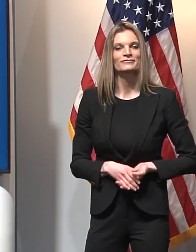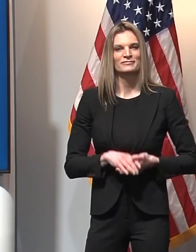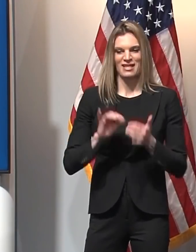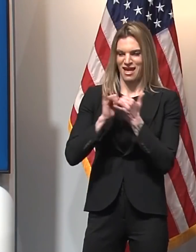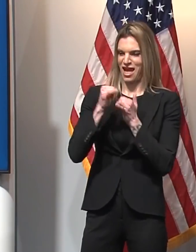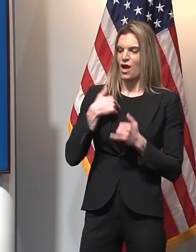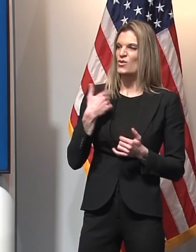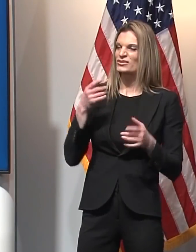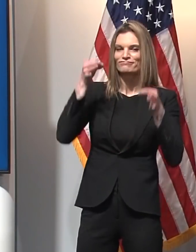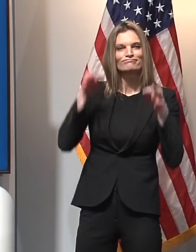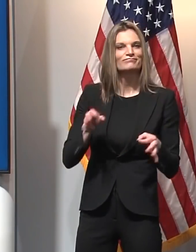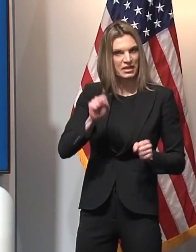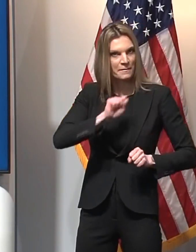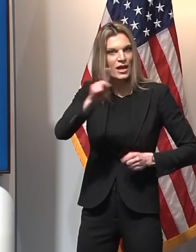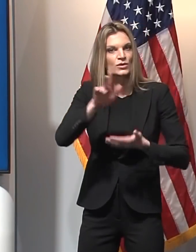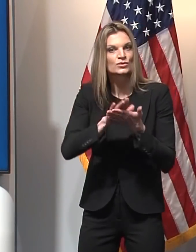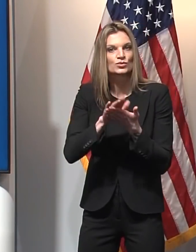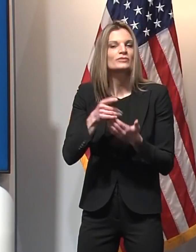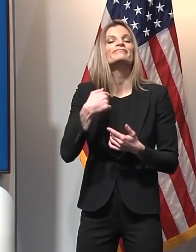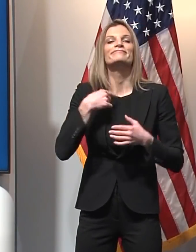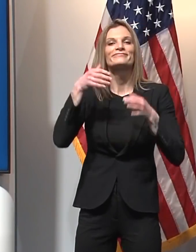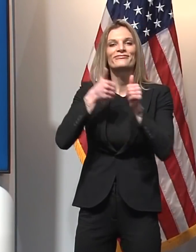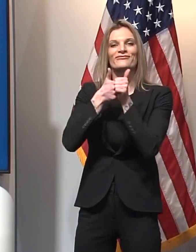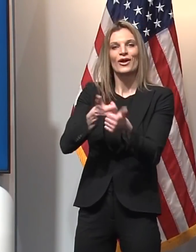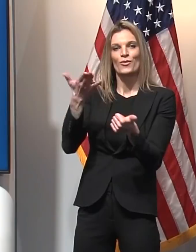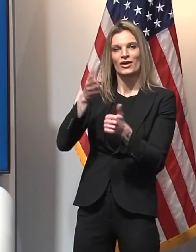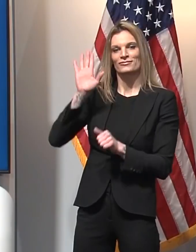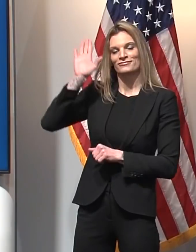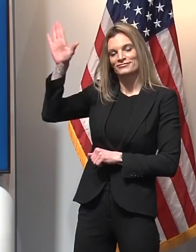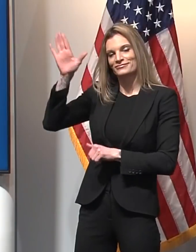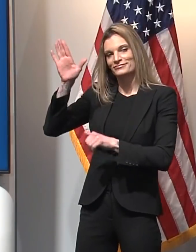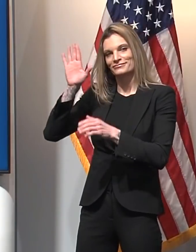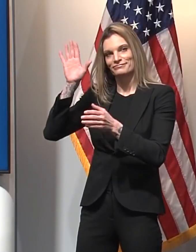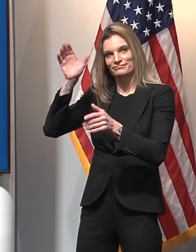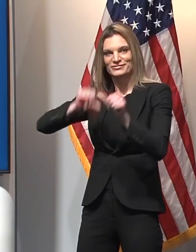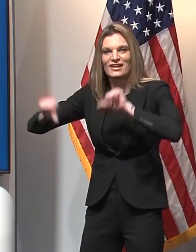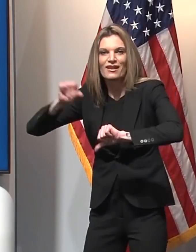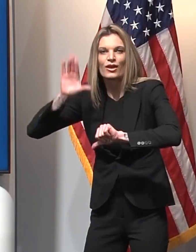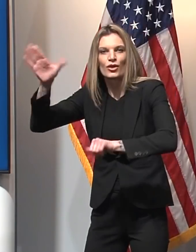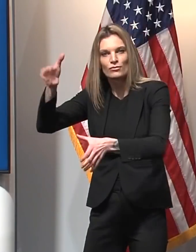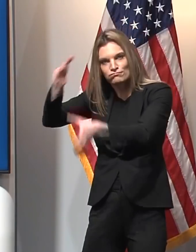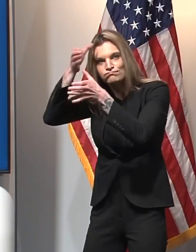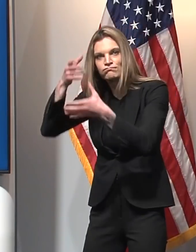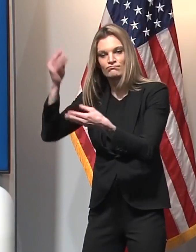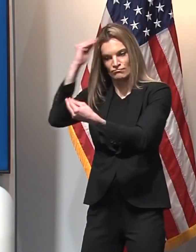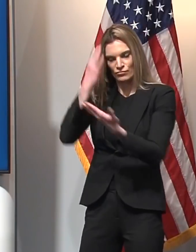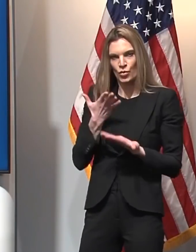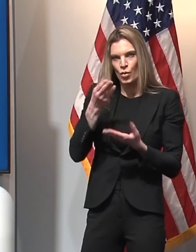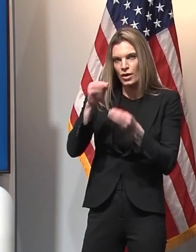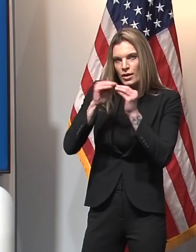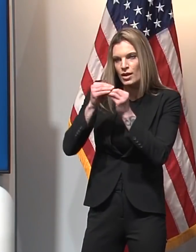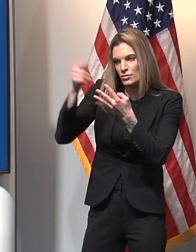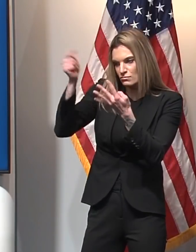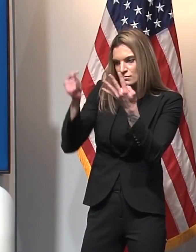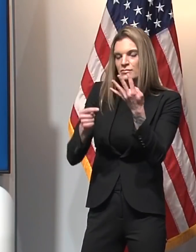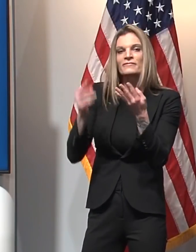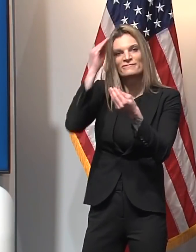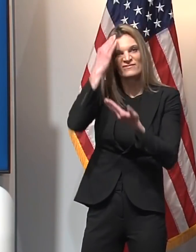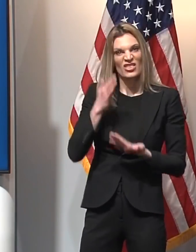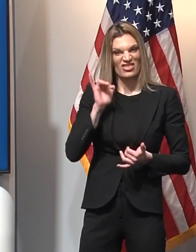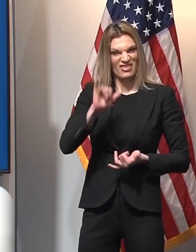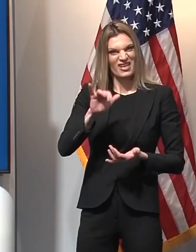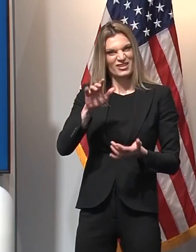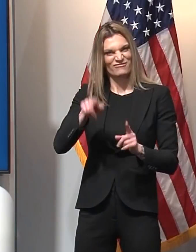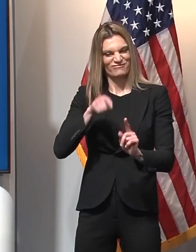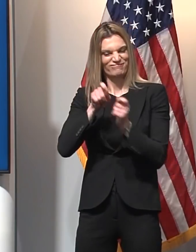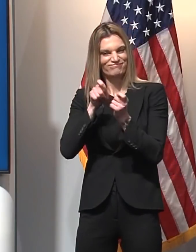country have closely followed the data and recognized that schools. can establish a low risk of virus transmission by making